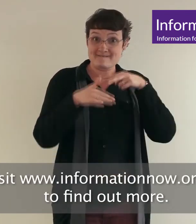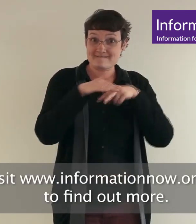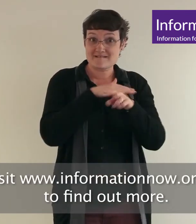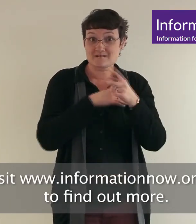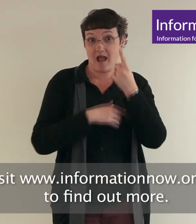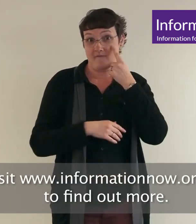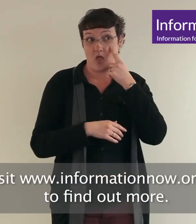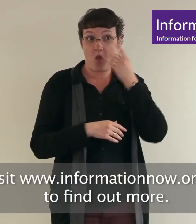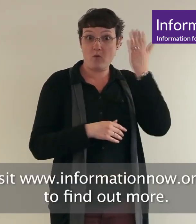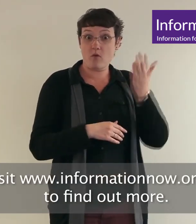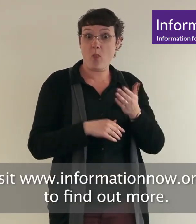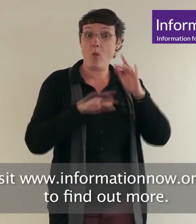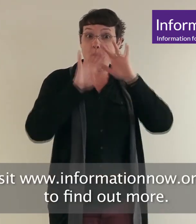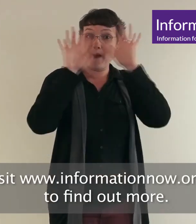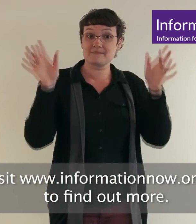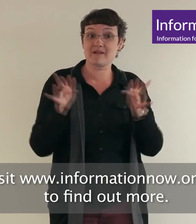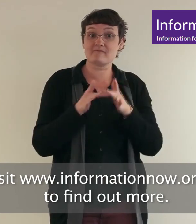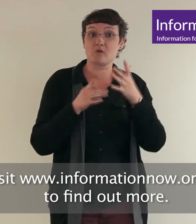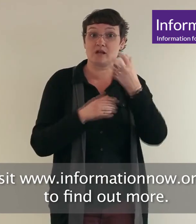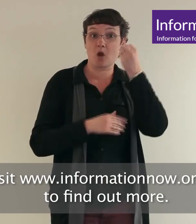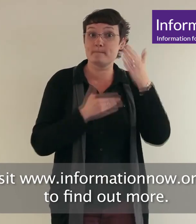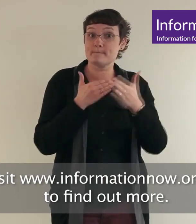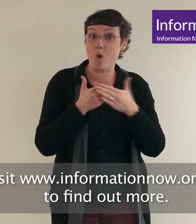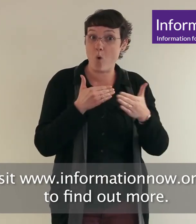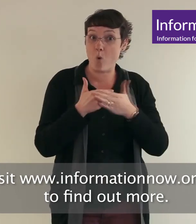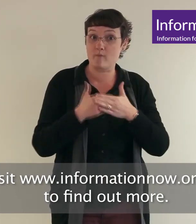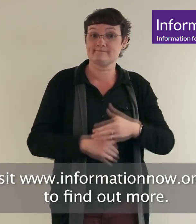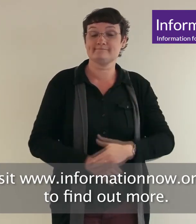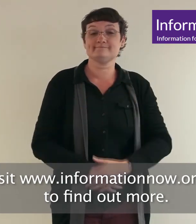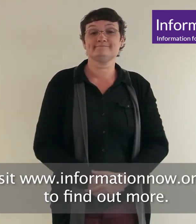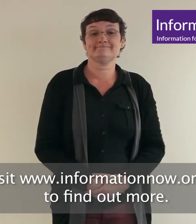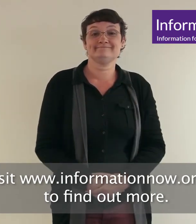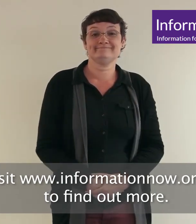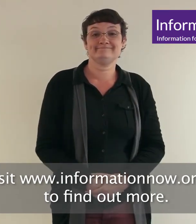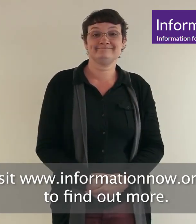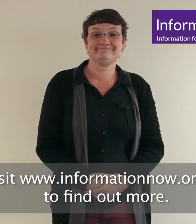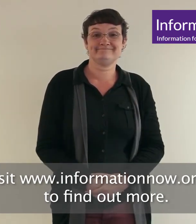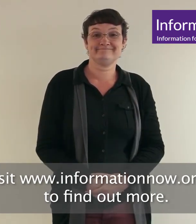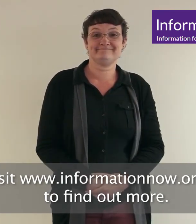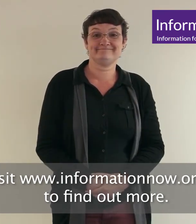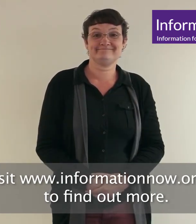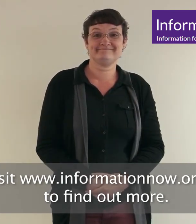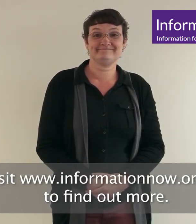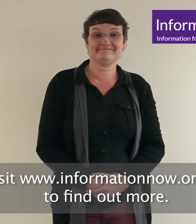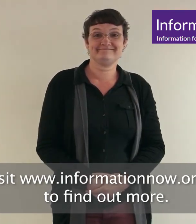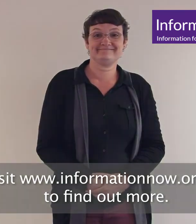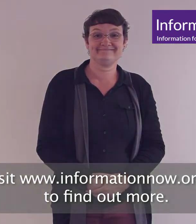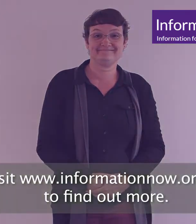Visit www.informationnow.org.uk to find out more.